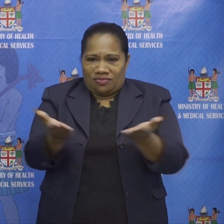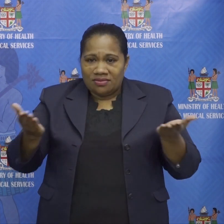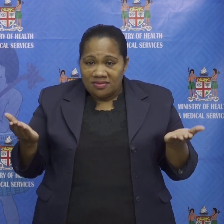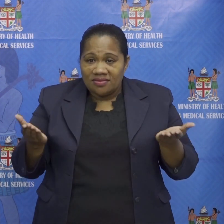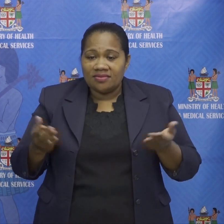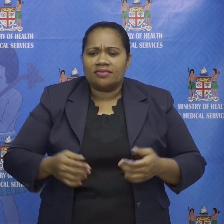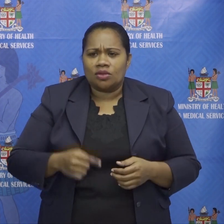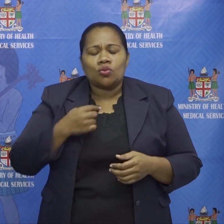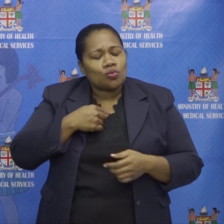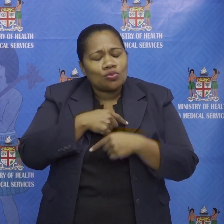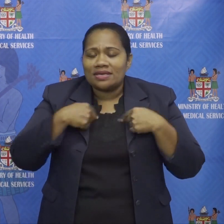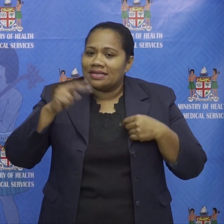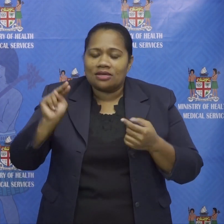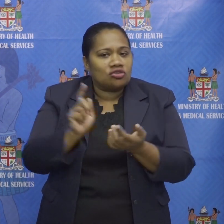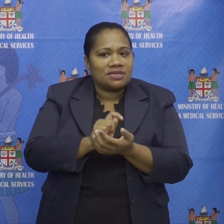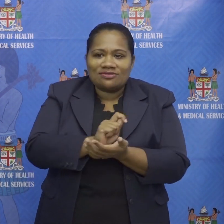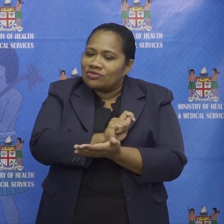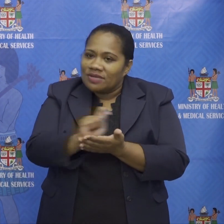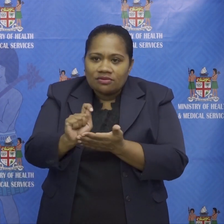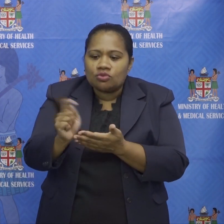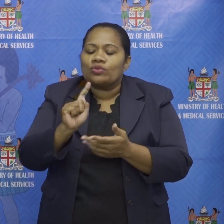when we know it